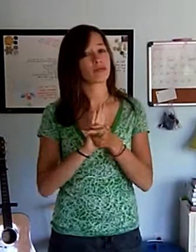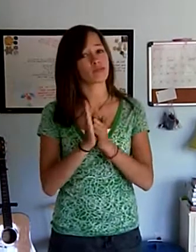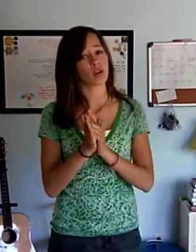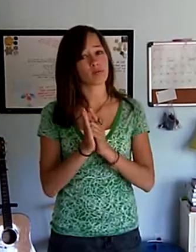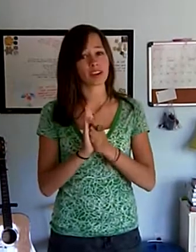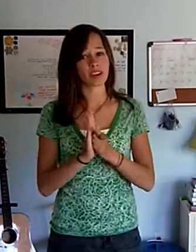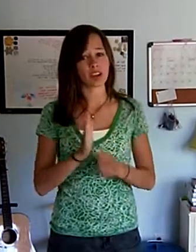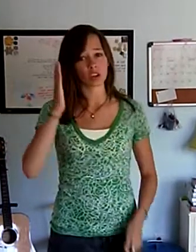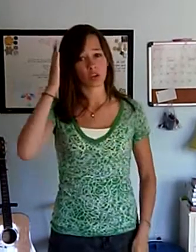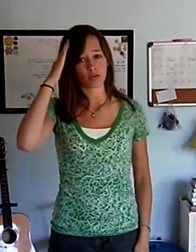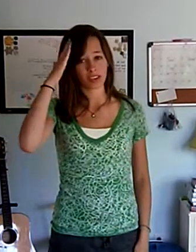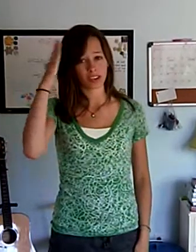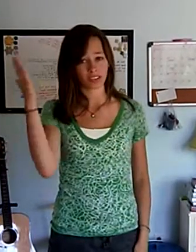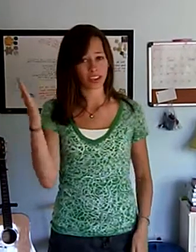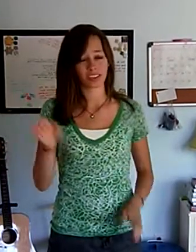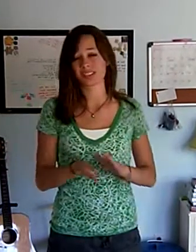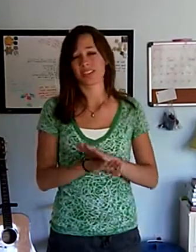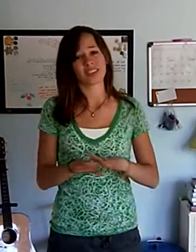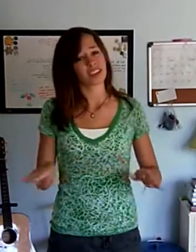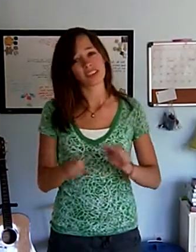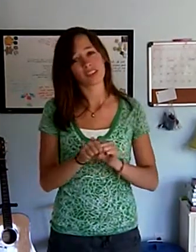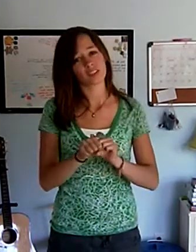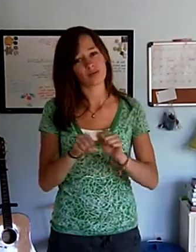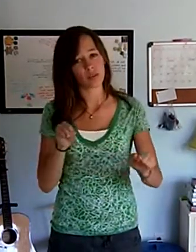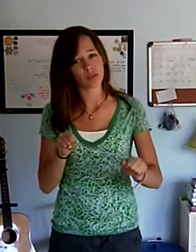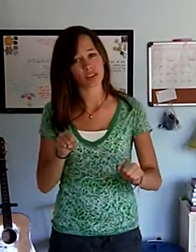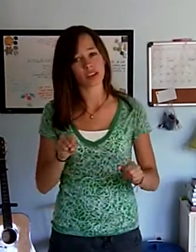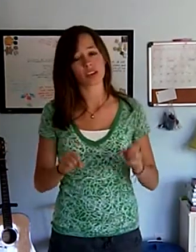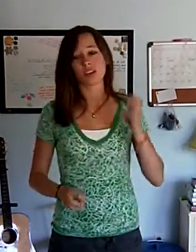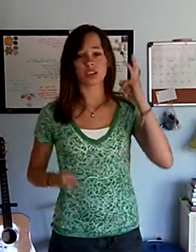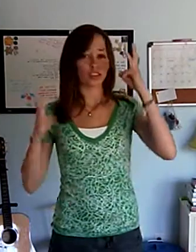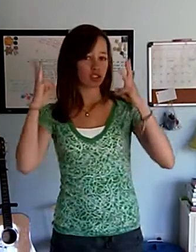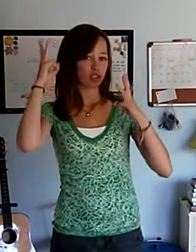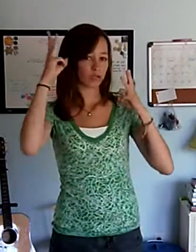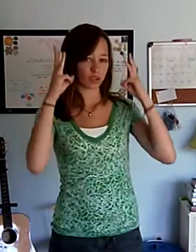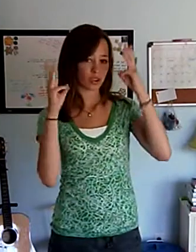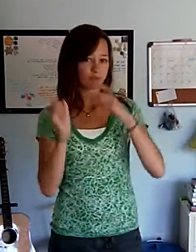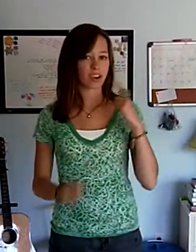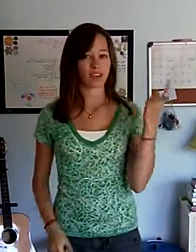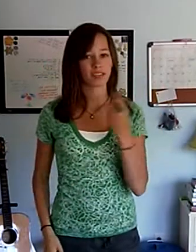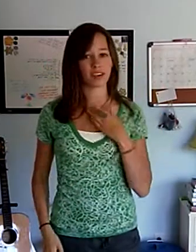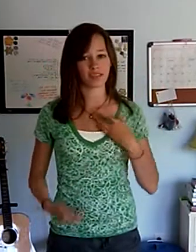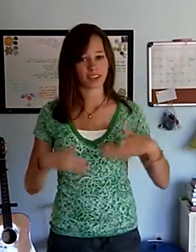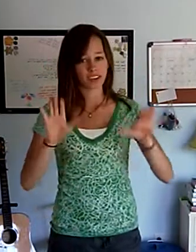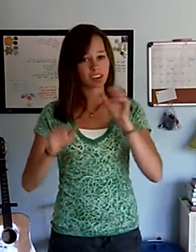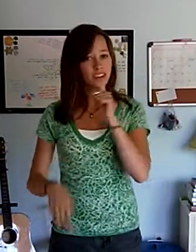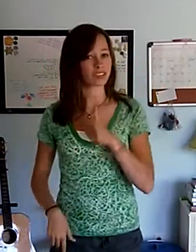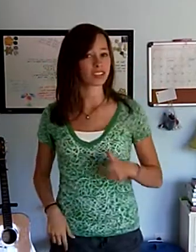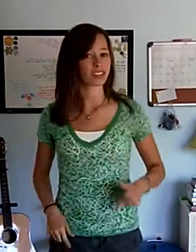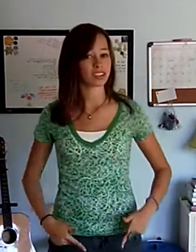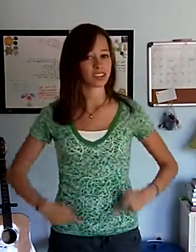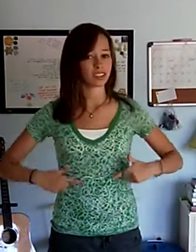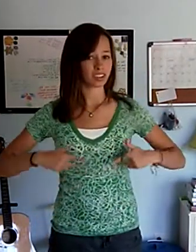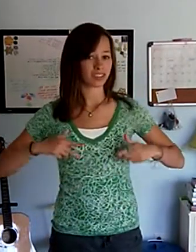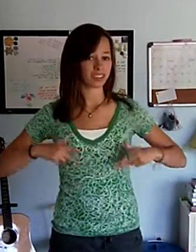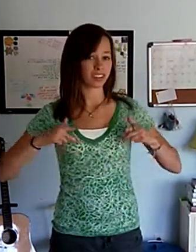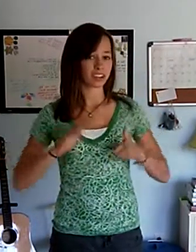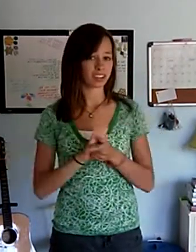now I realize nothing's broken Don't need to worry about everything I've done With every second